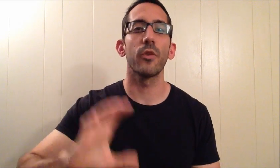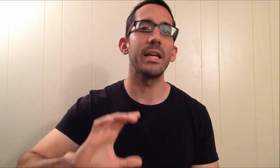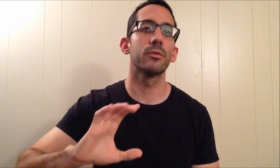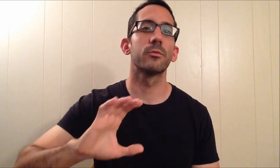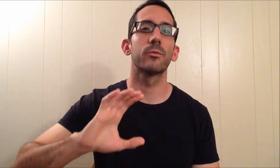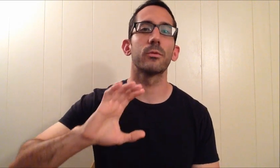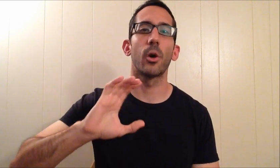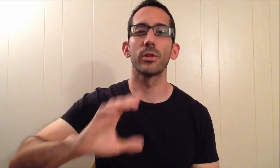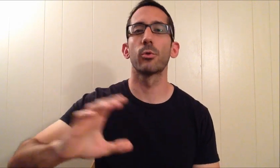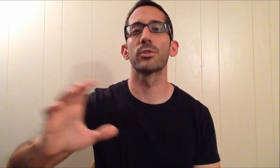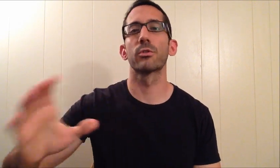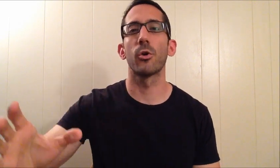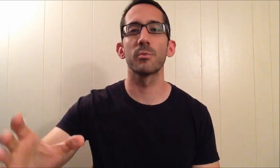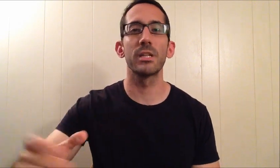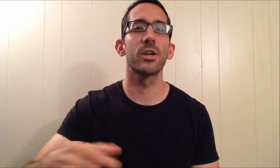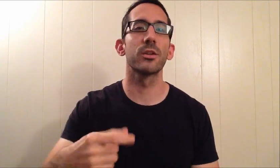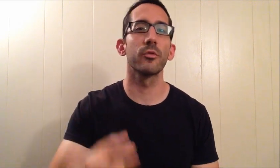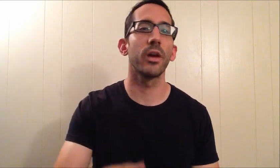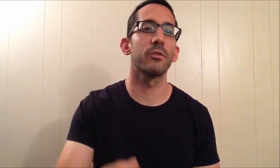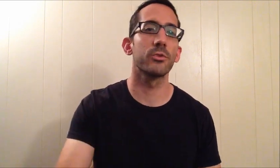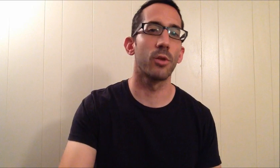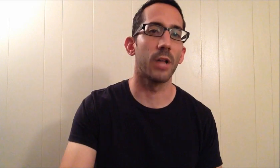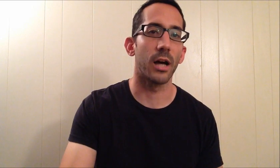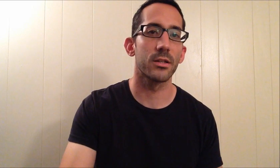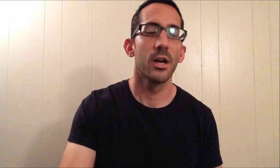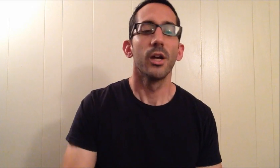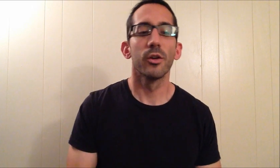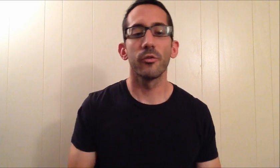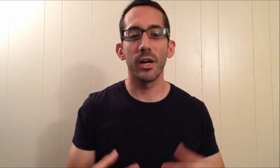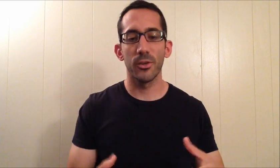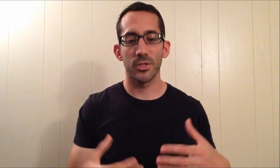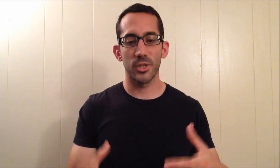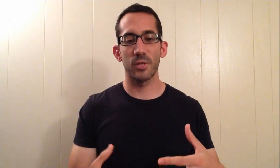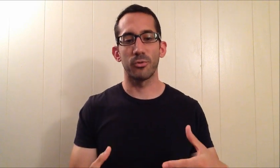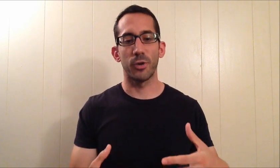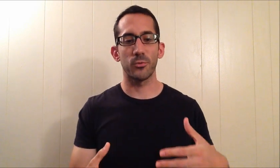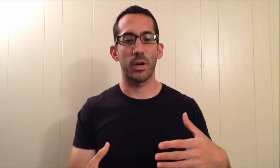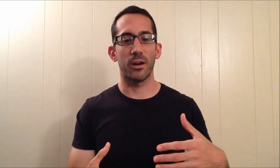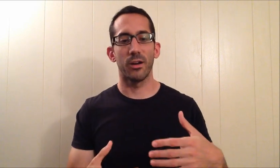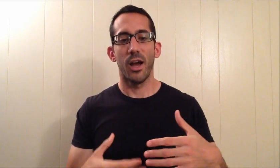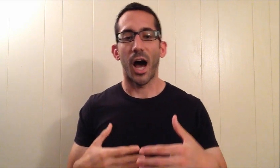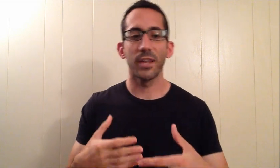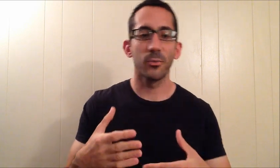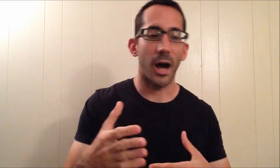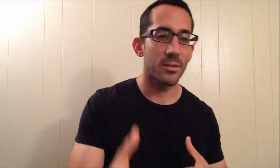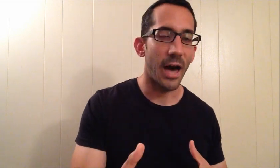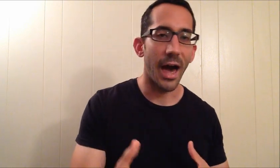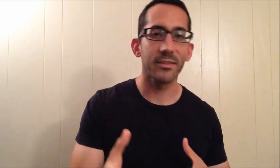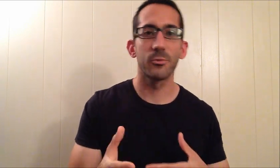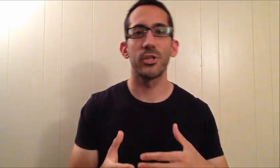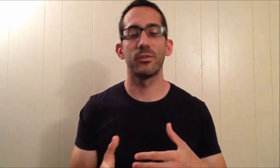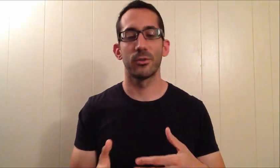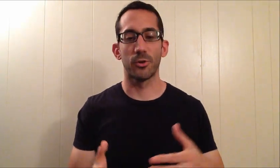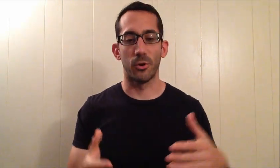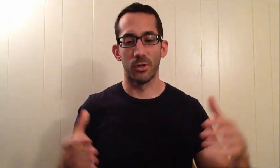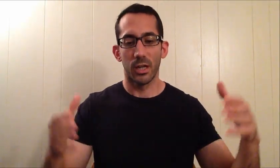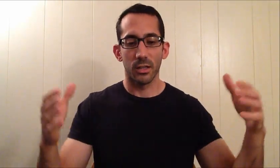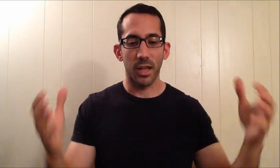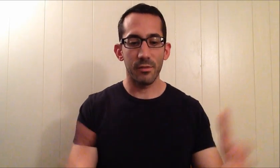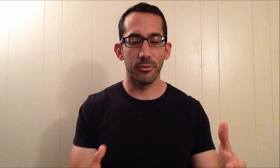afraid of going towards their goals because they're afraid of those roadblocks. They're afraid of those decision points where on the path to achieving their goal, life